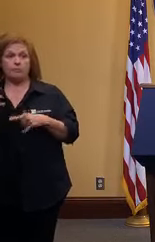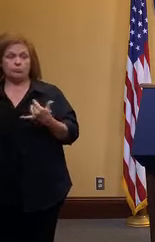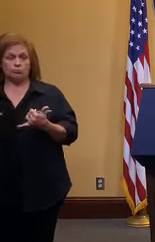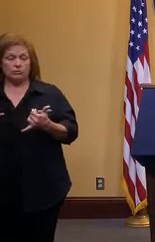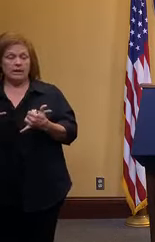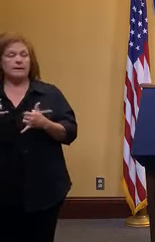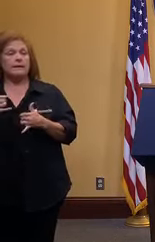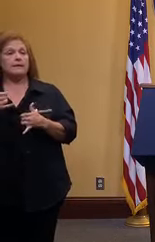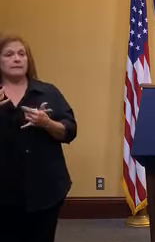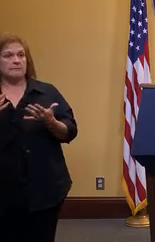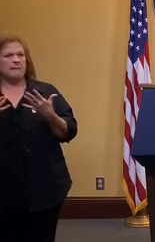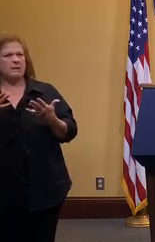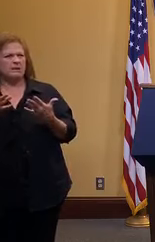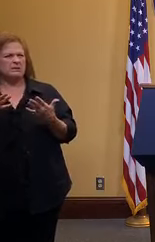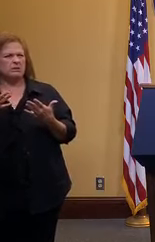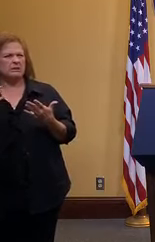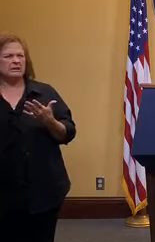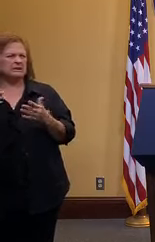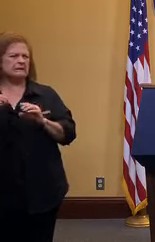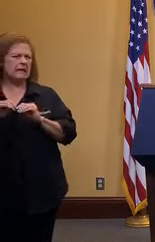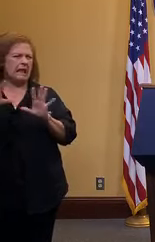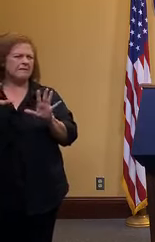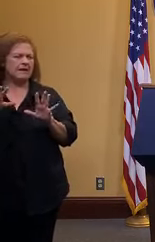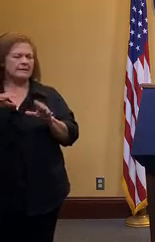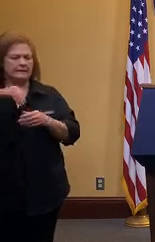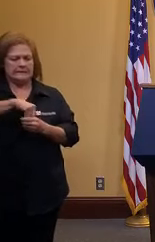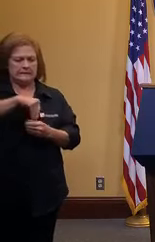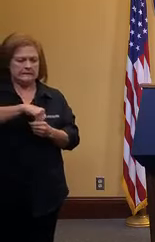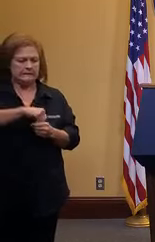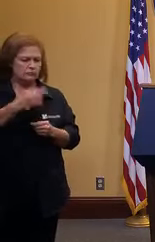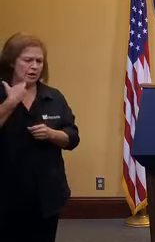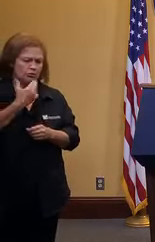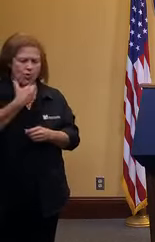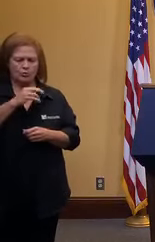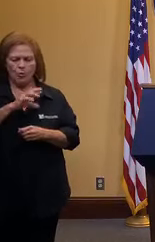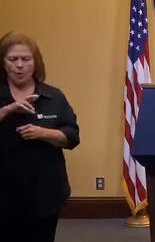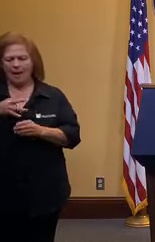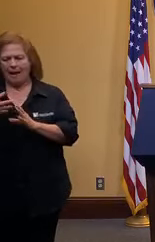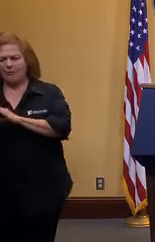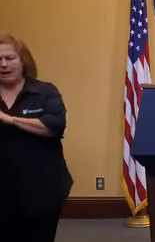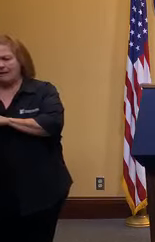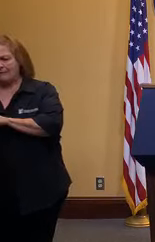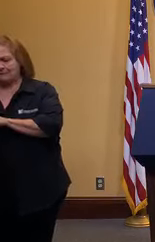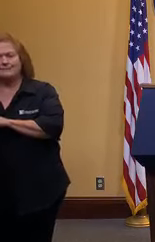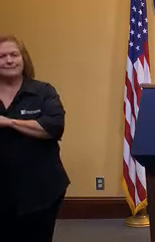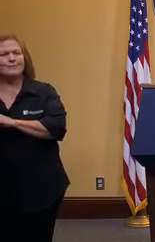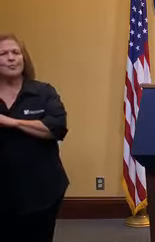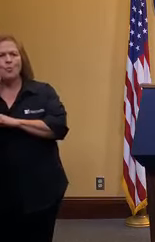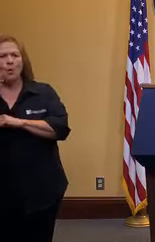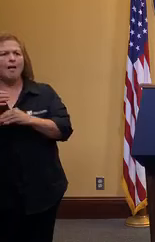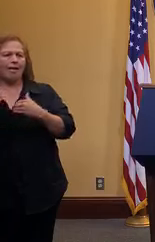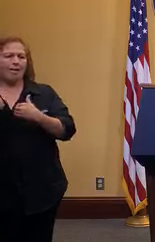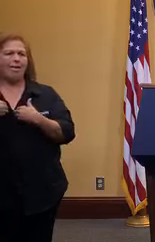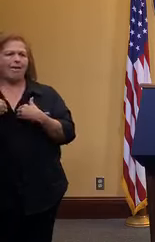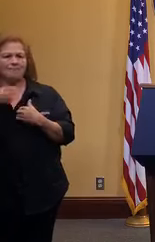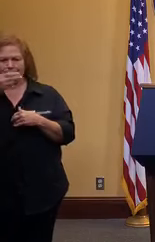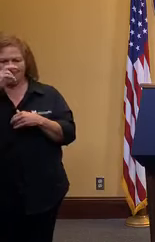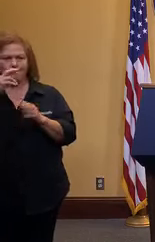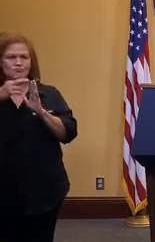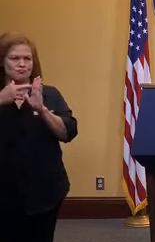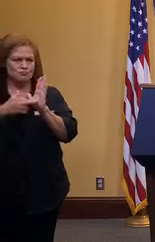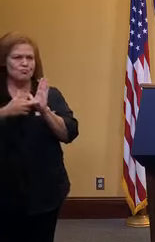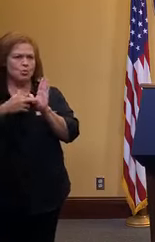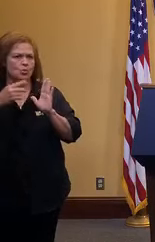you know and and maybe it'll just help to sort of clarify indoor versus outdoor seating certainly there will be strict restrictions on indoor seating